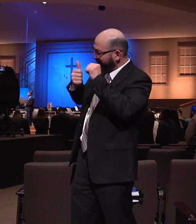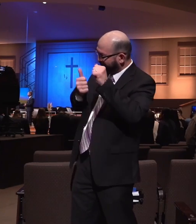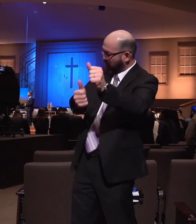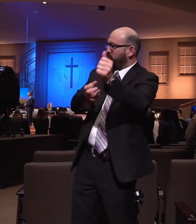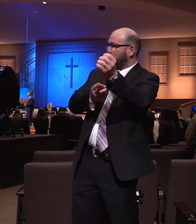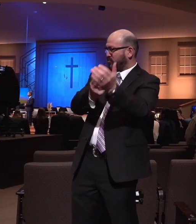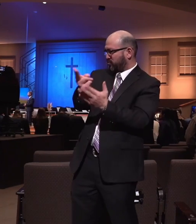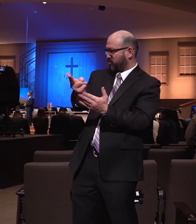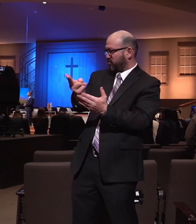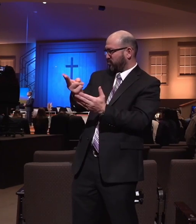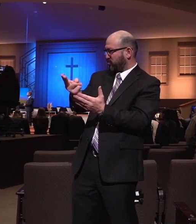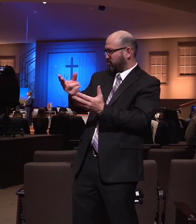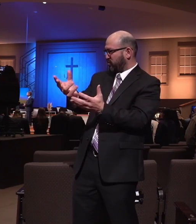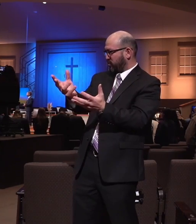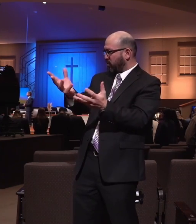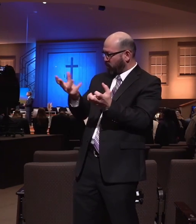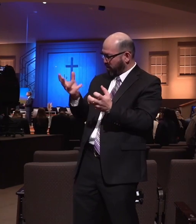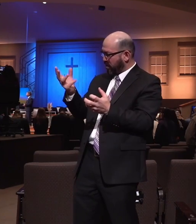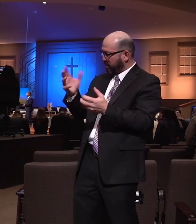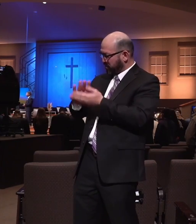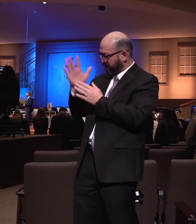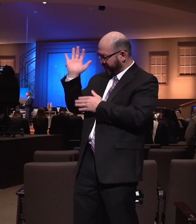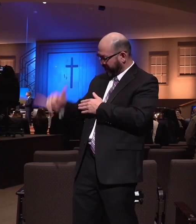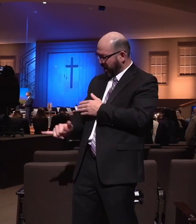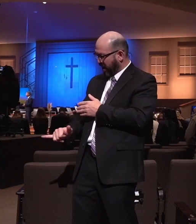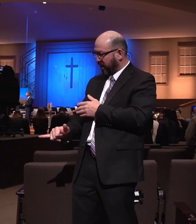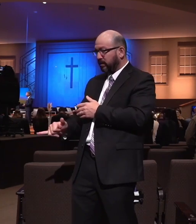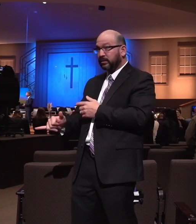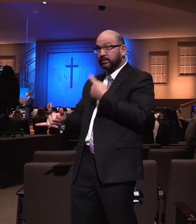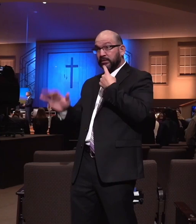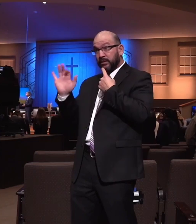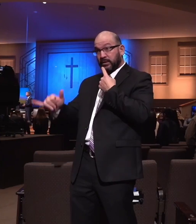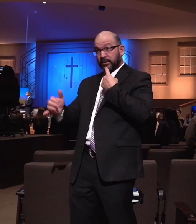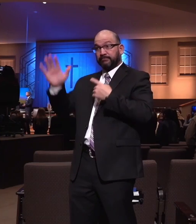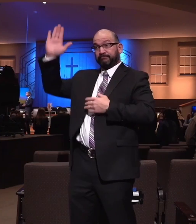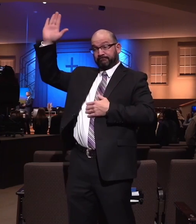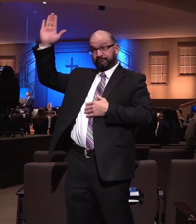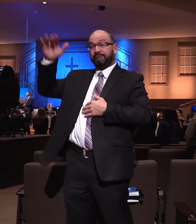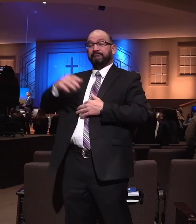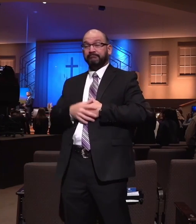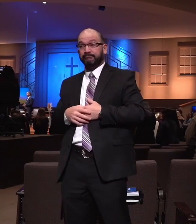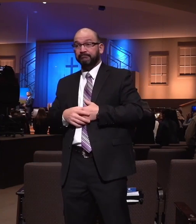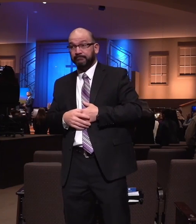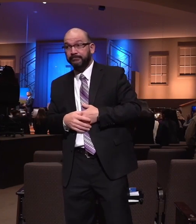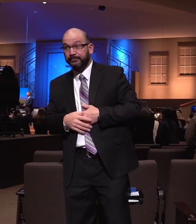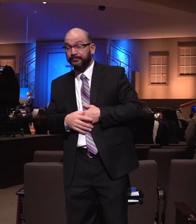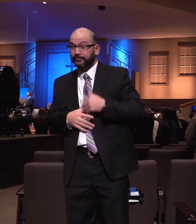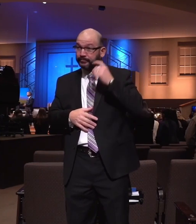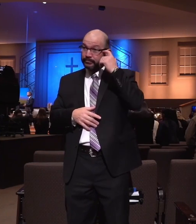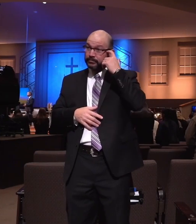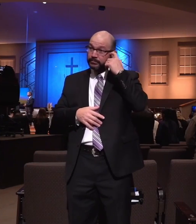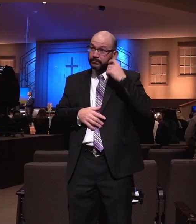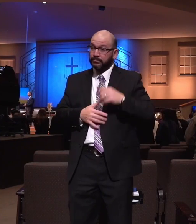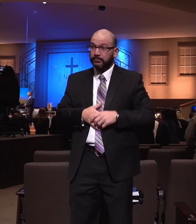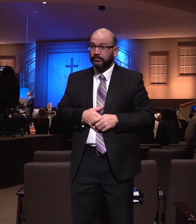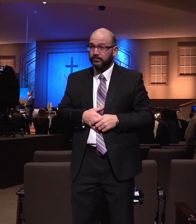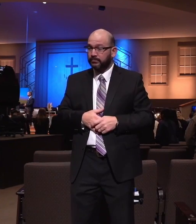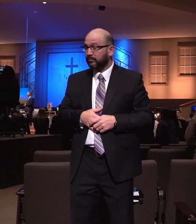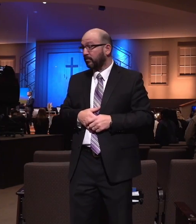I want to be that kind of a young person, Pastor. Pray for me. Would you lift your hand tonight? I want to be that kind of a young person. By the way, nothing wrong with a